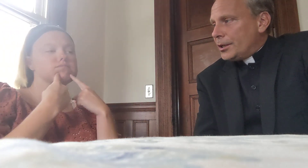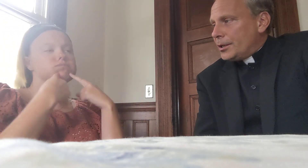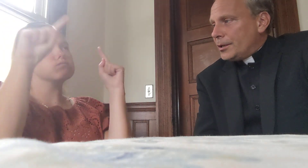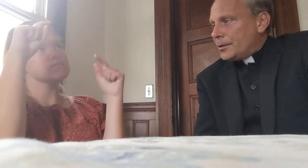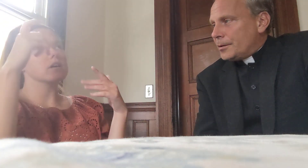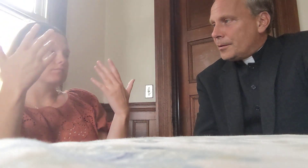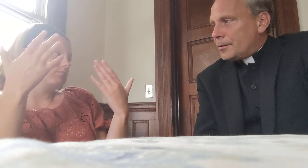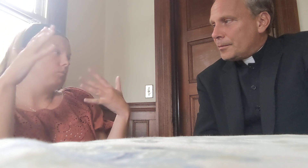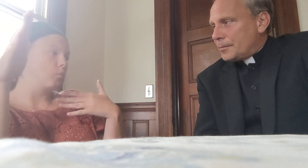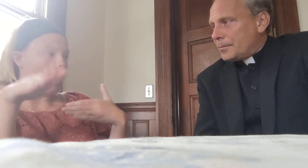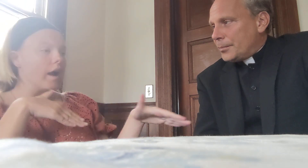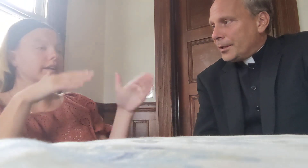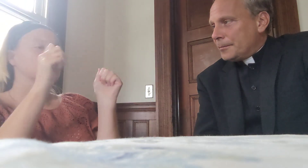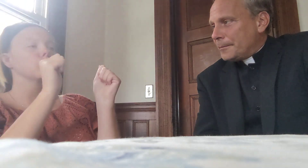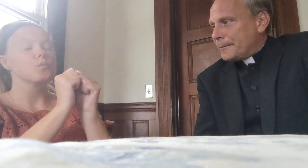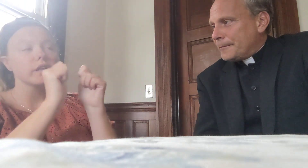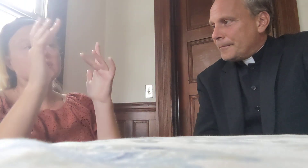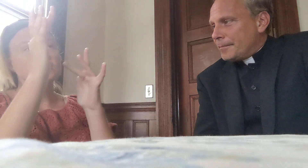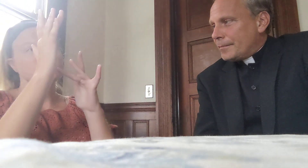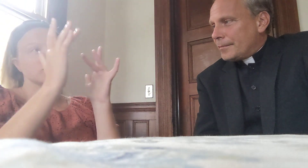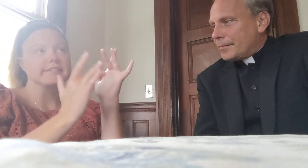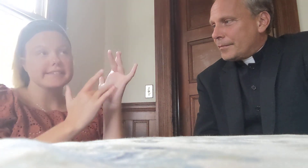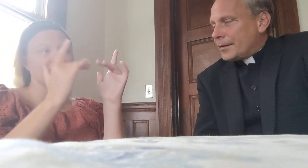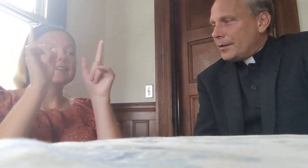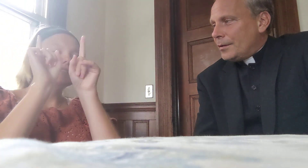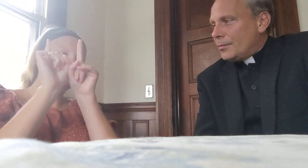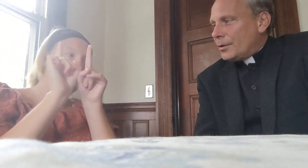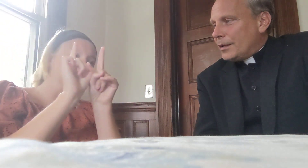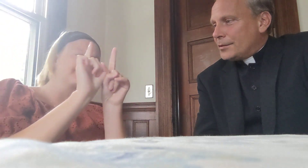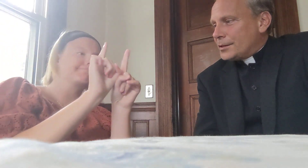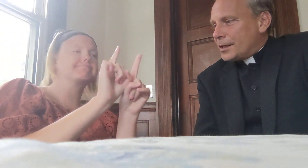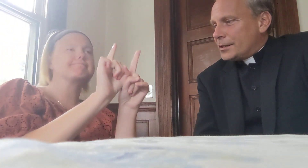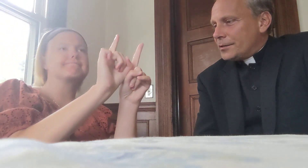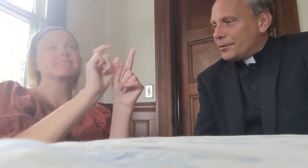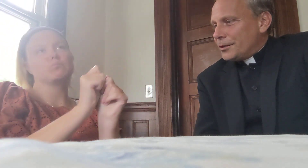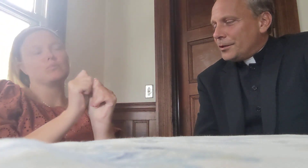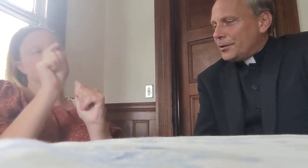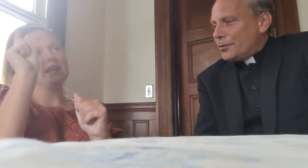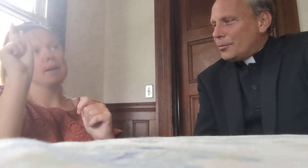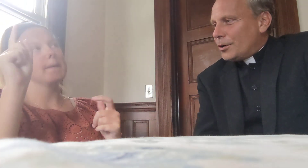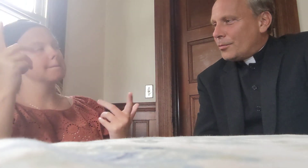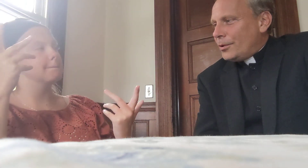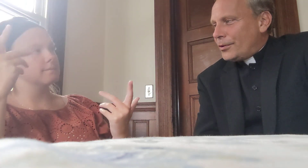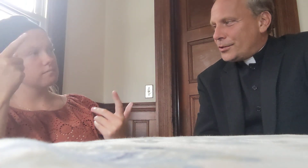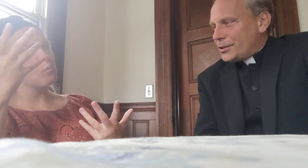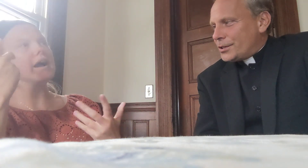but, we'll have success, if we walk with Jesus,